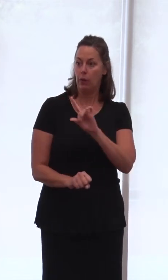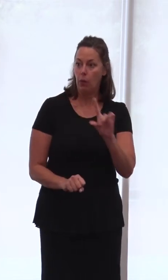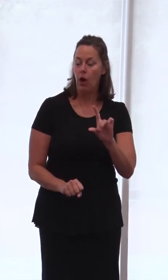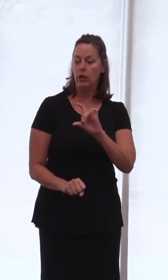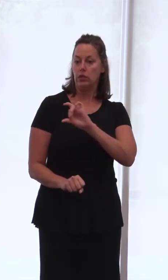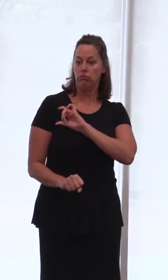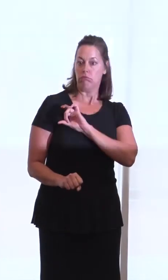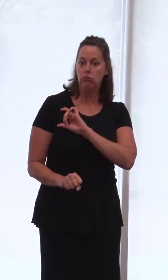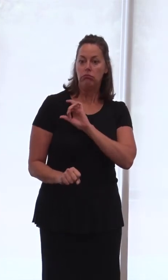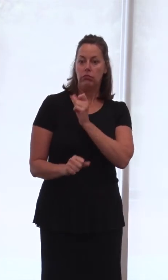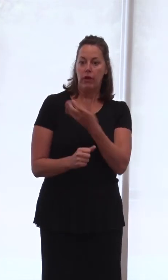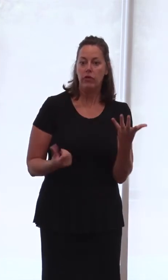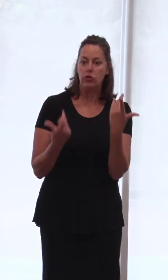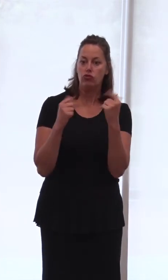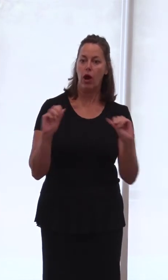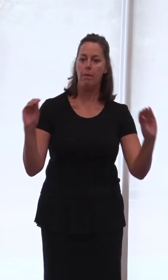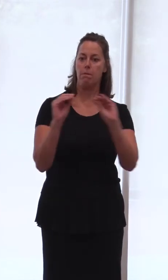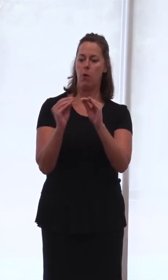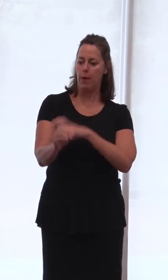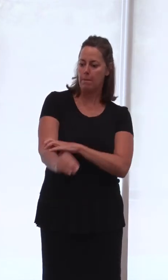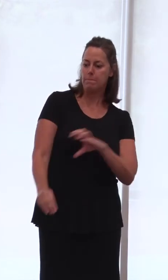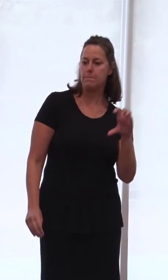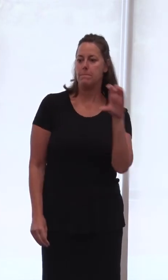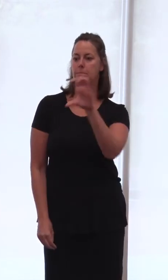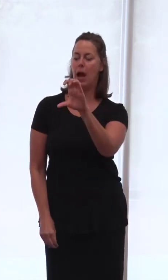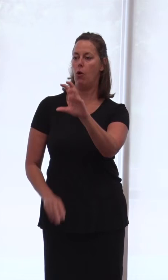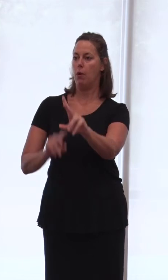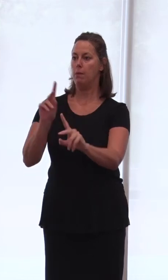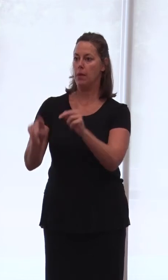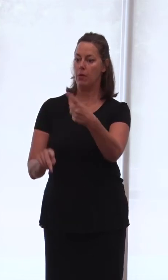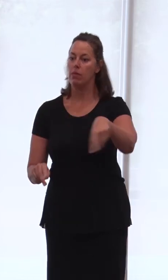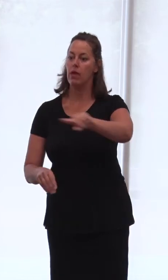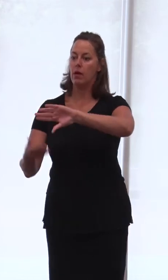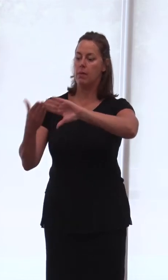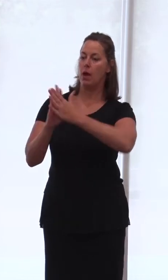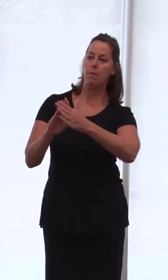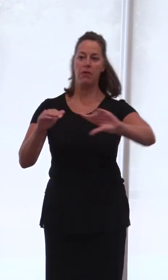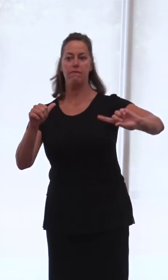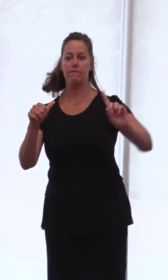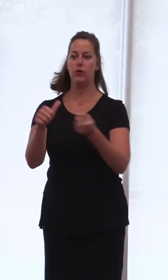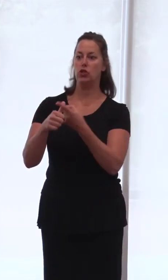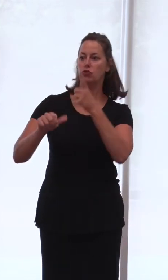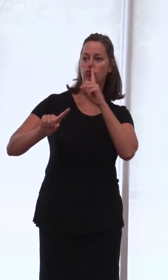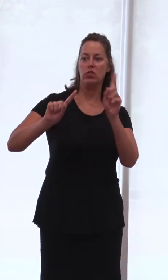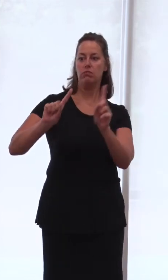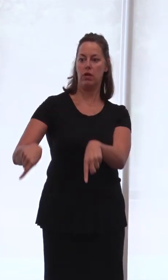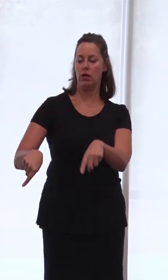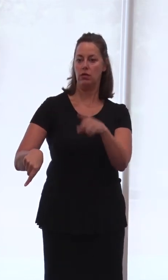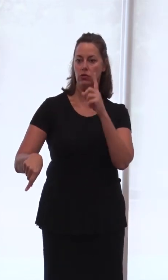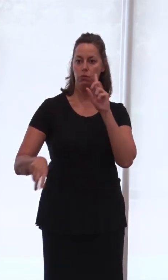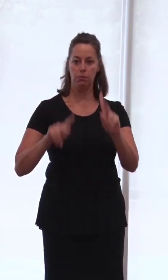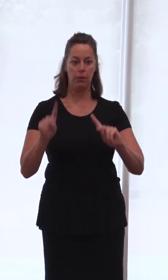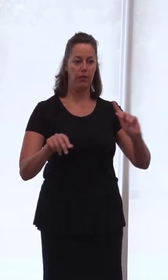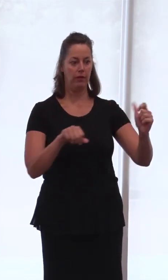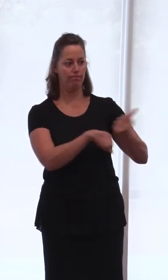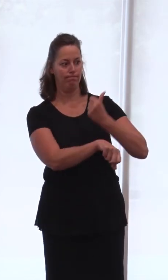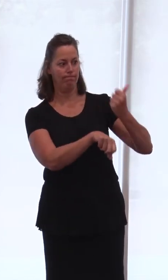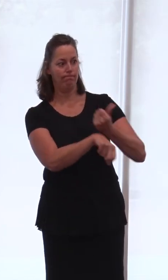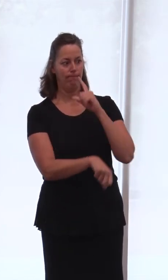citizens as in this threat environment they become the first line of defense against people who would do us harm.